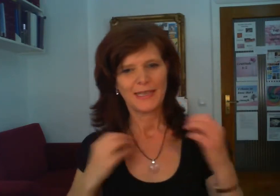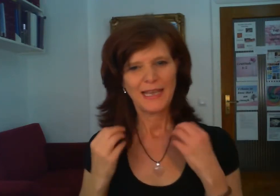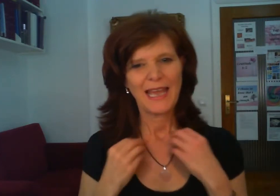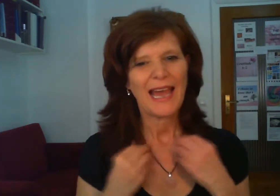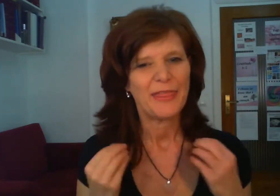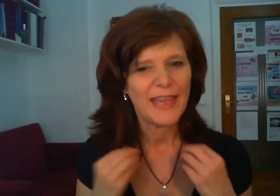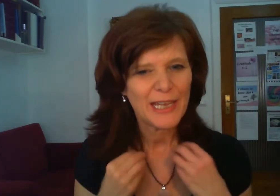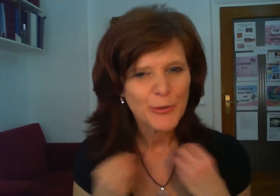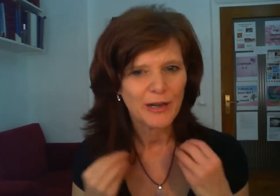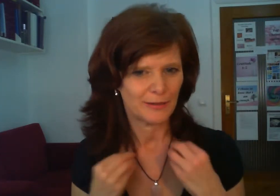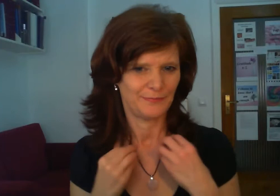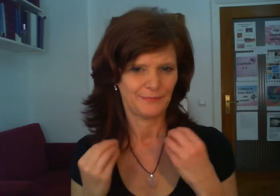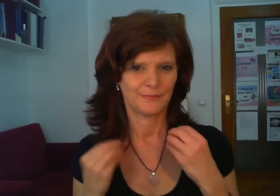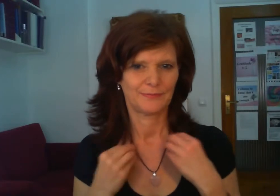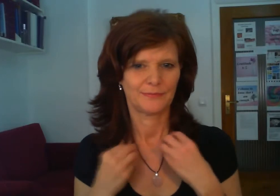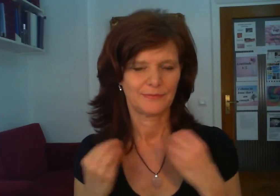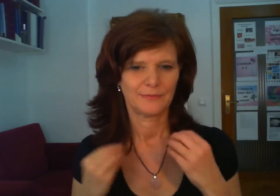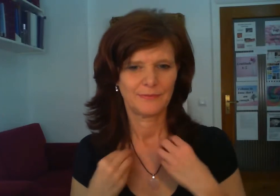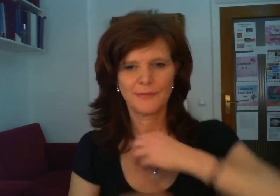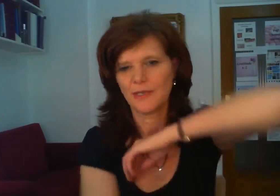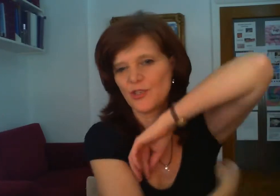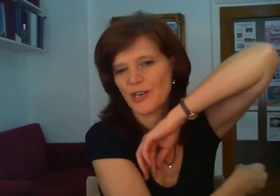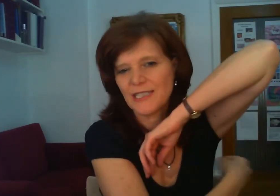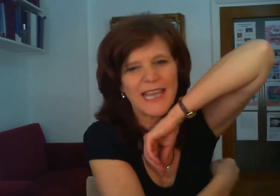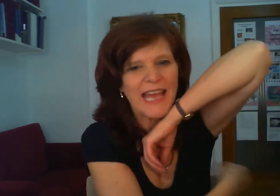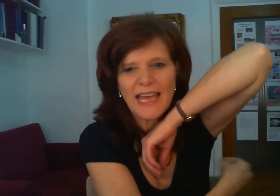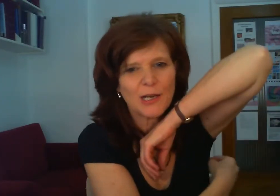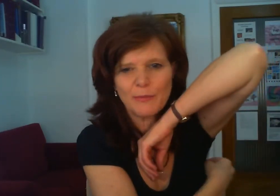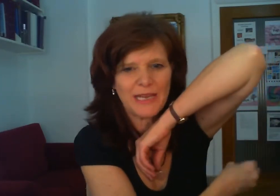and there you are trying to get a handle on me